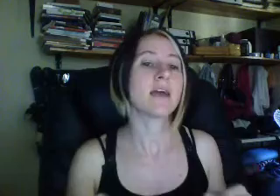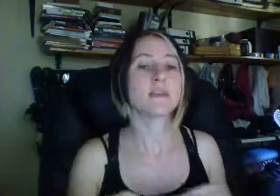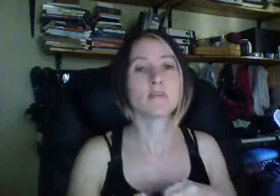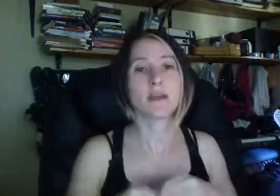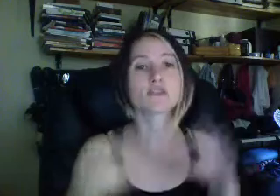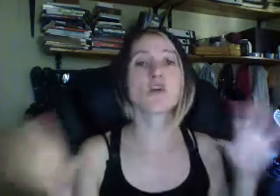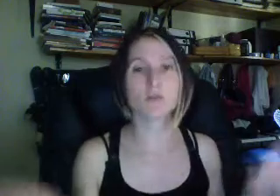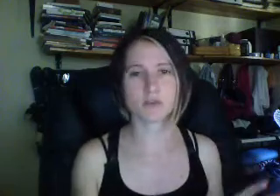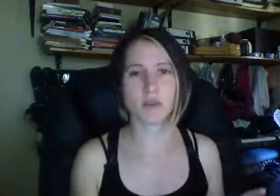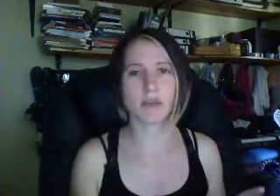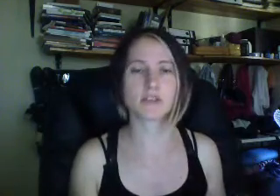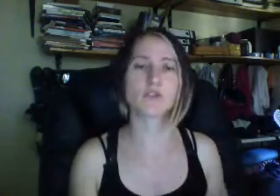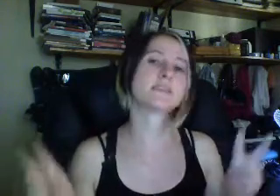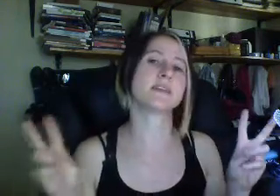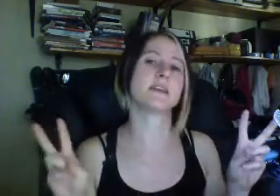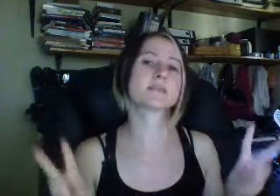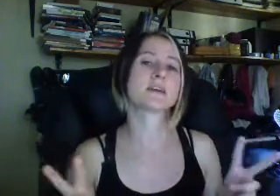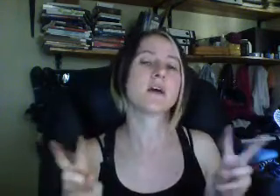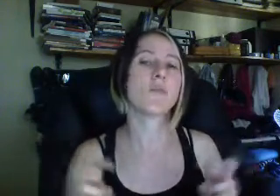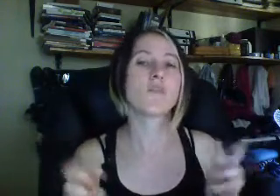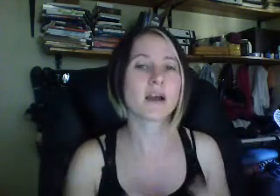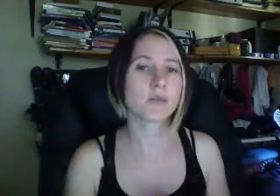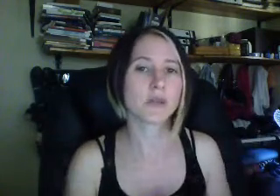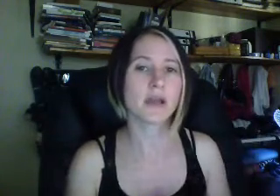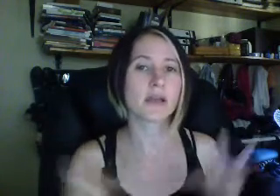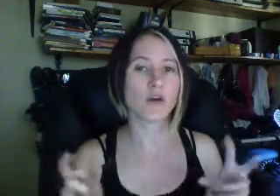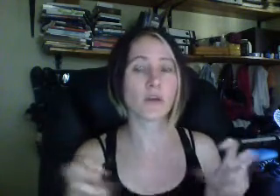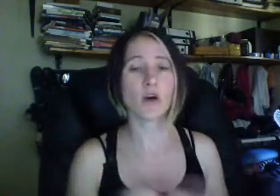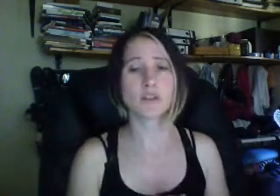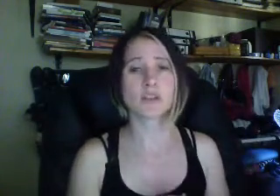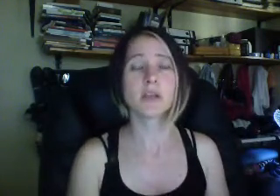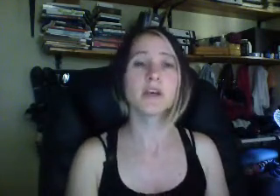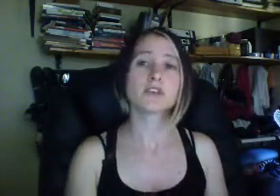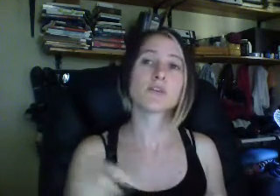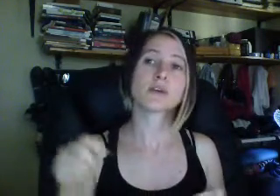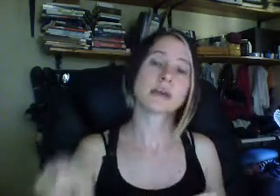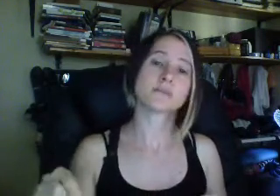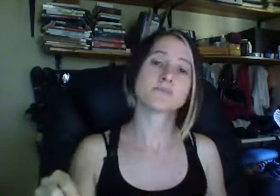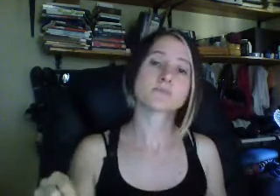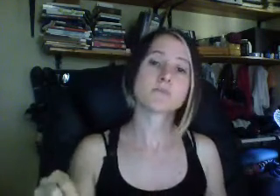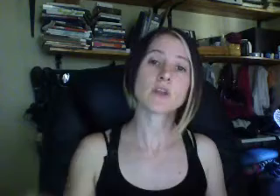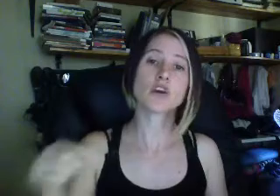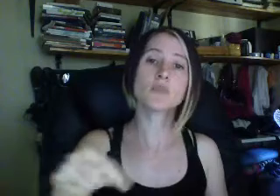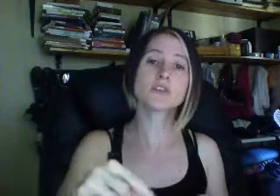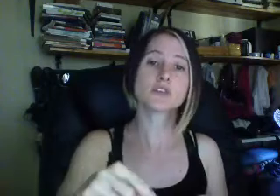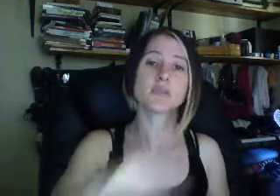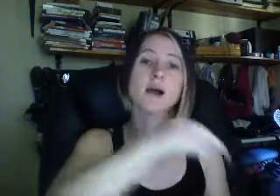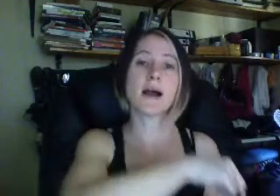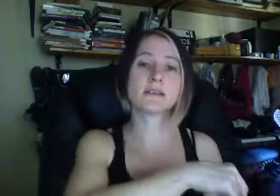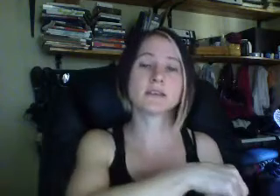and then I make so much money. So it's seen as a more viable economic option. So again, nobody is looking behind the